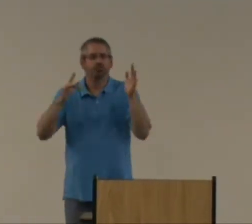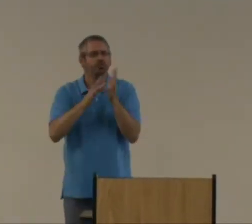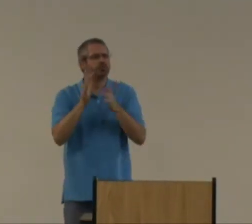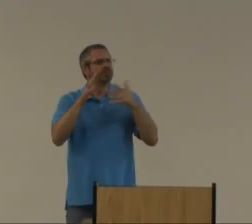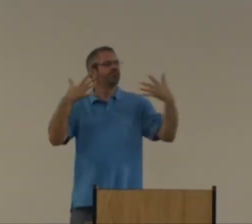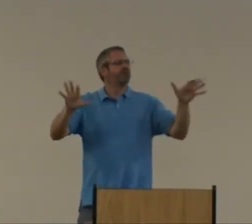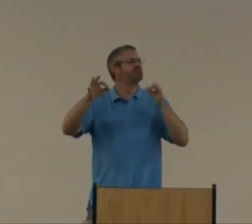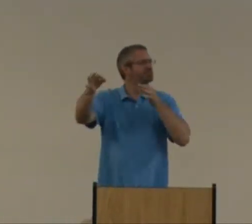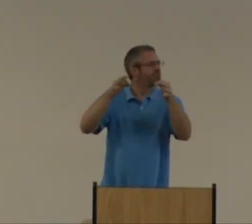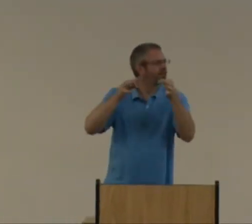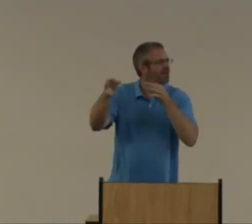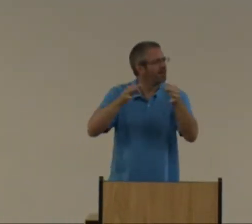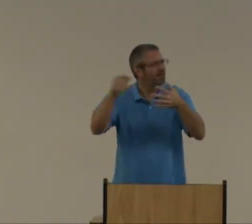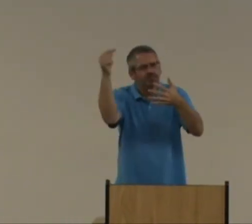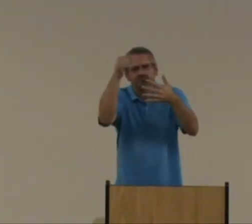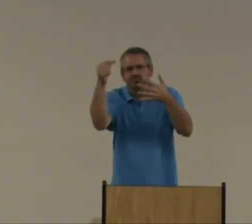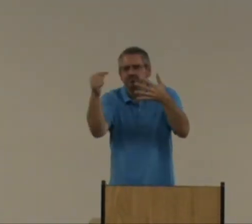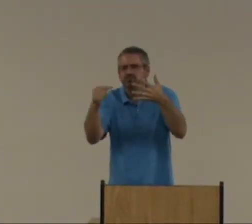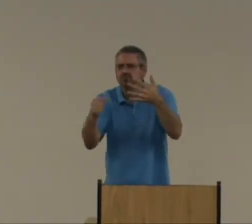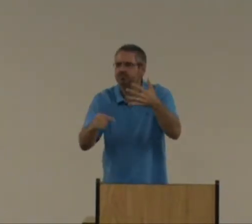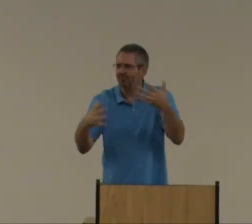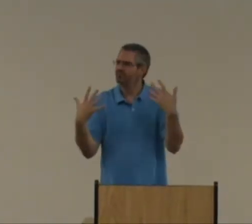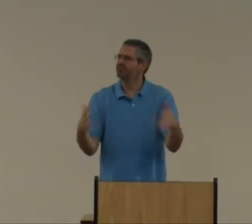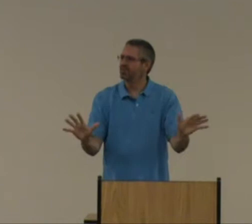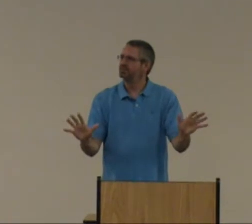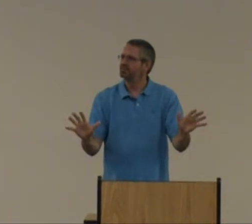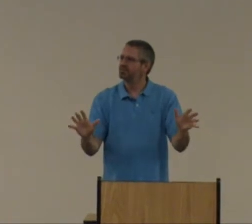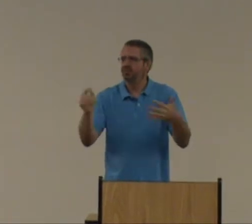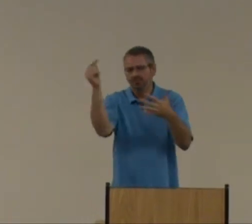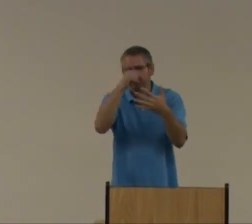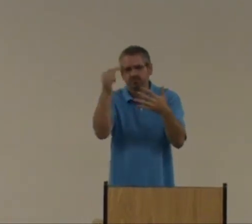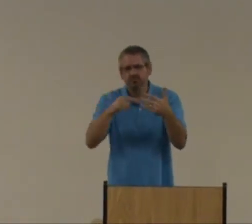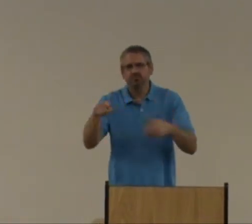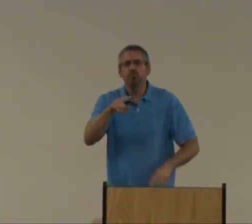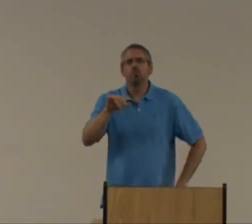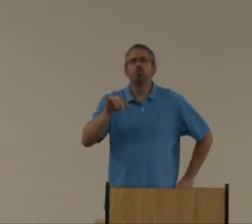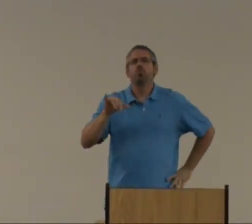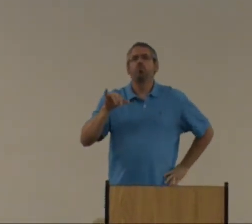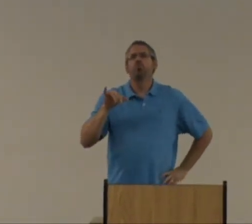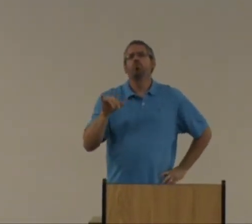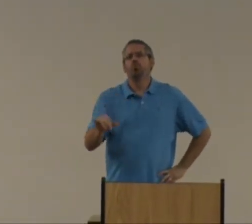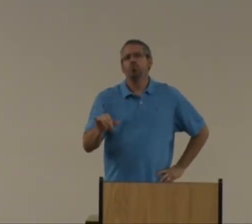He's saying. Jesus is saying. He's finishing explaining some things to them. He was all finishing explaining some things.